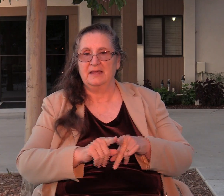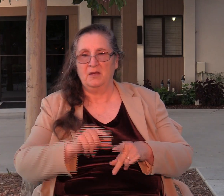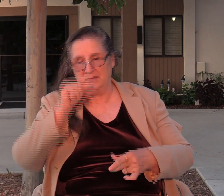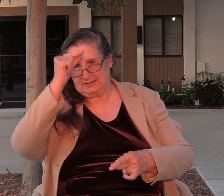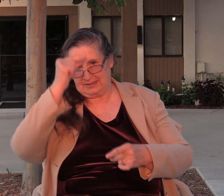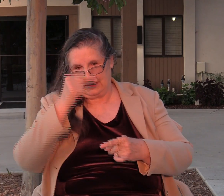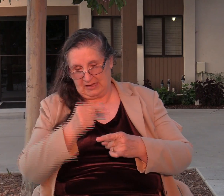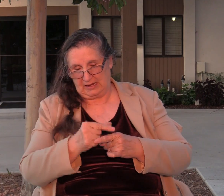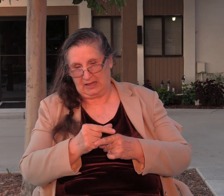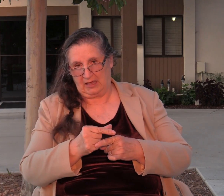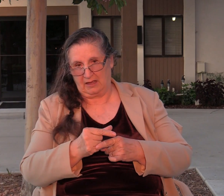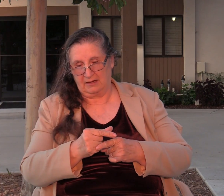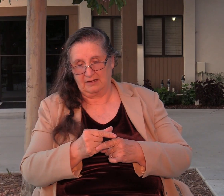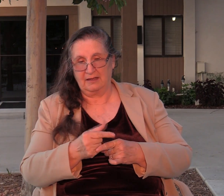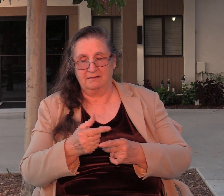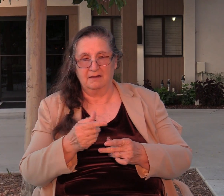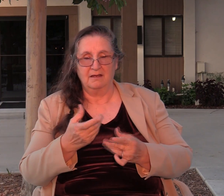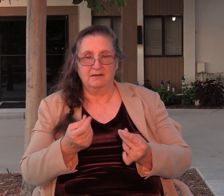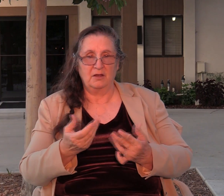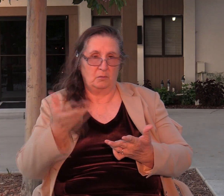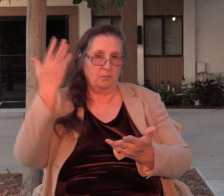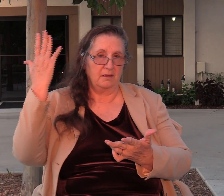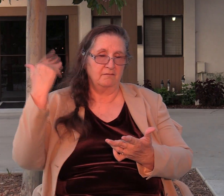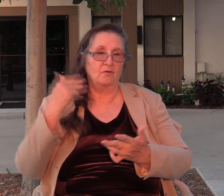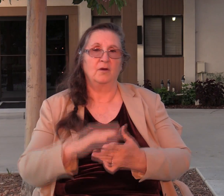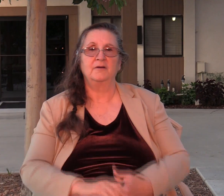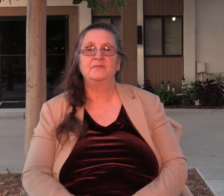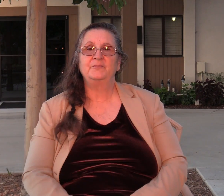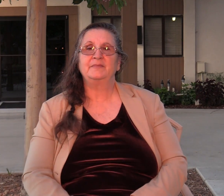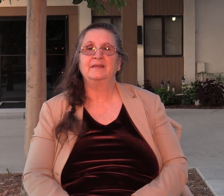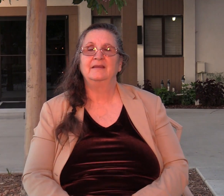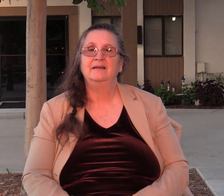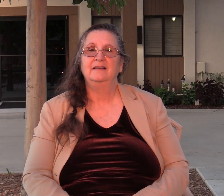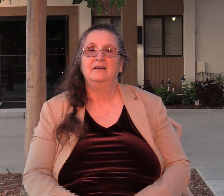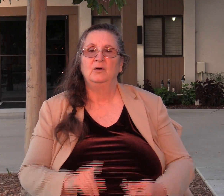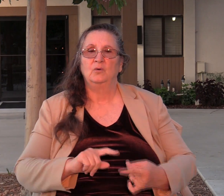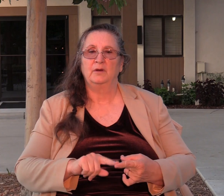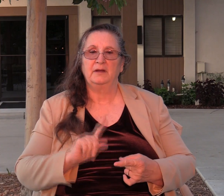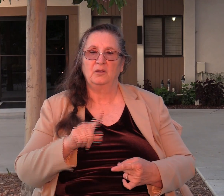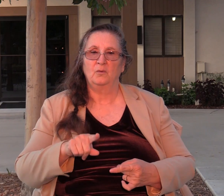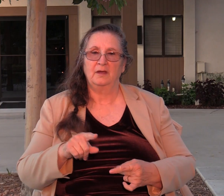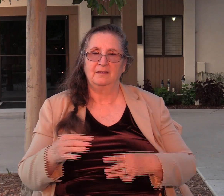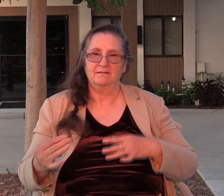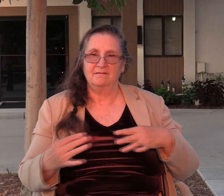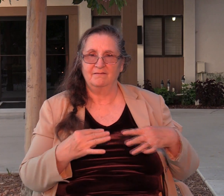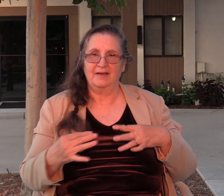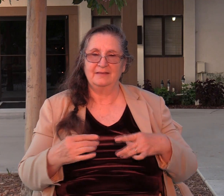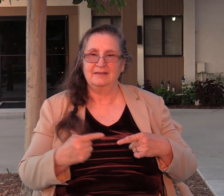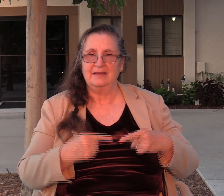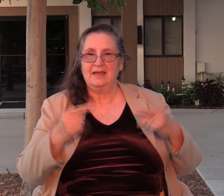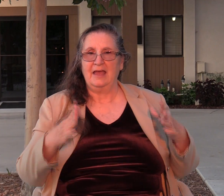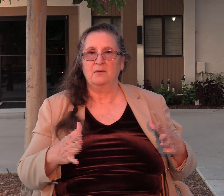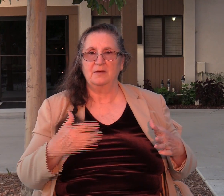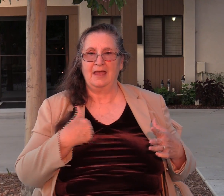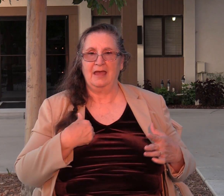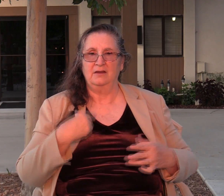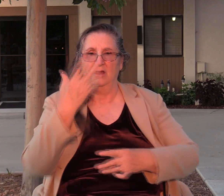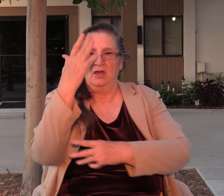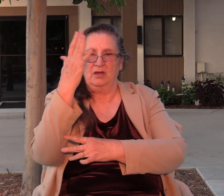because that's what his dad Gideon did when, you know, he went and fought the Midianites. Remember, they had a torch and a trumpet and